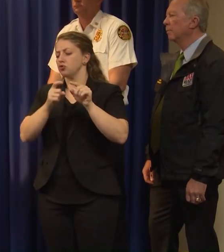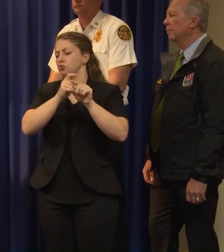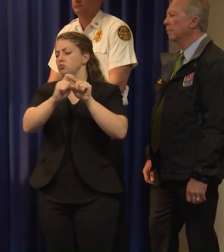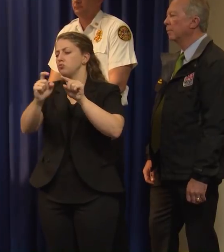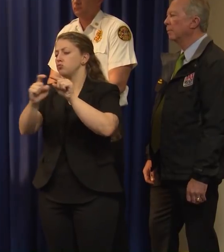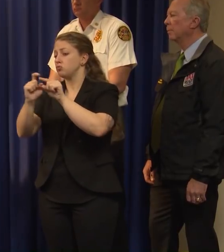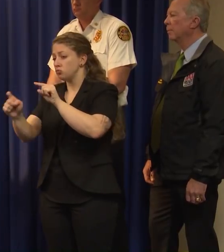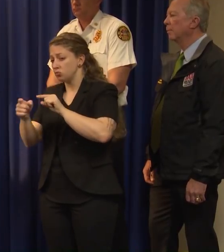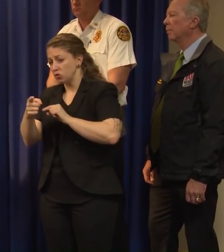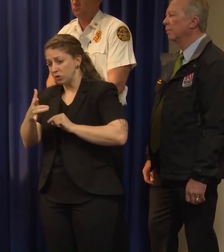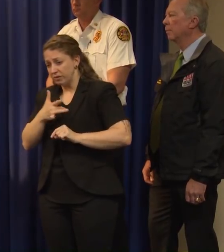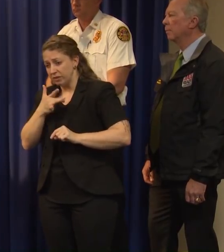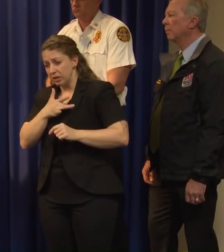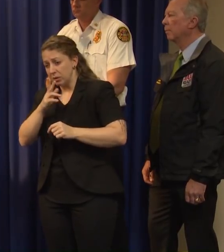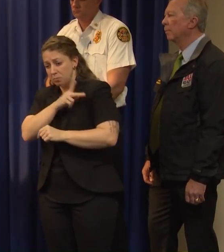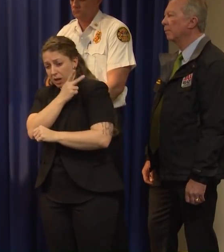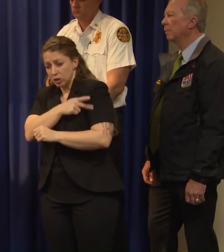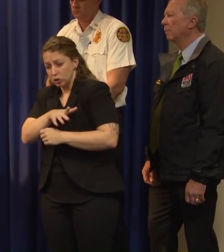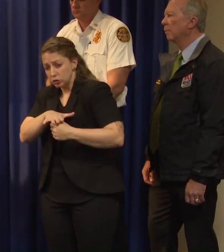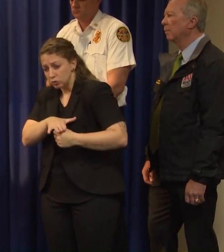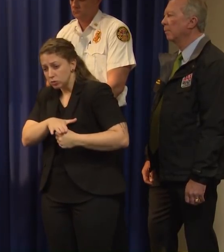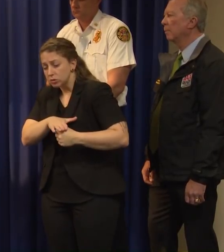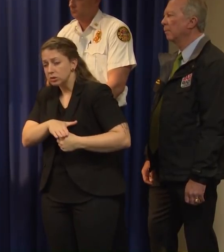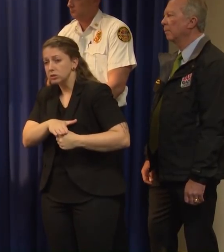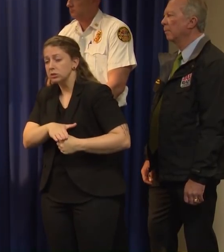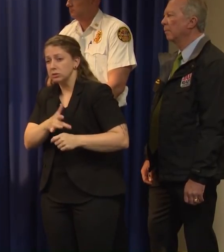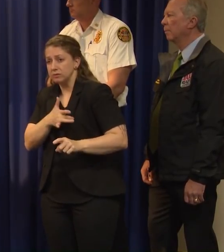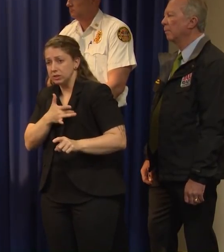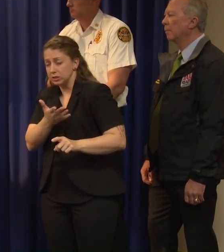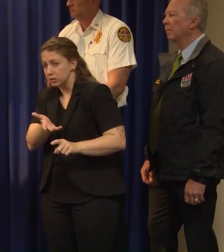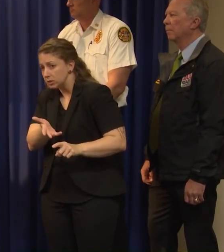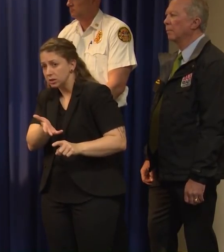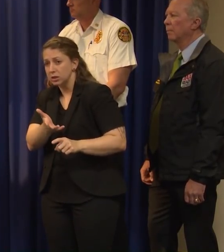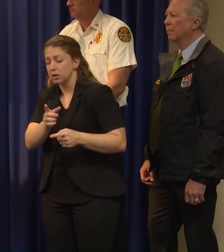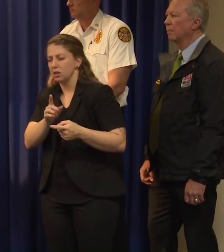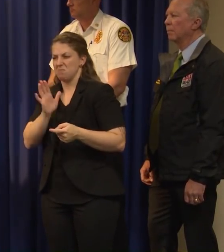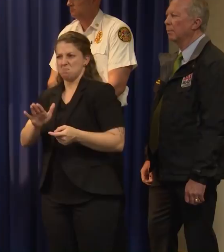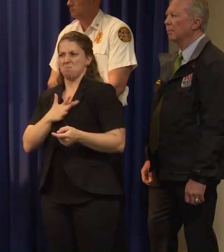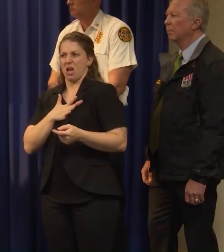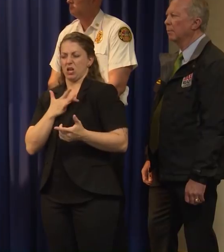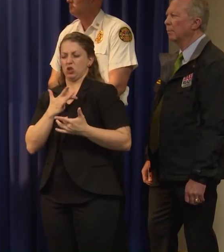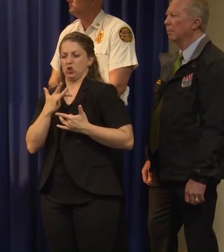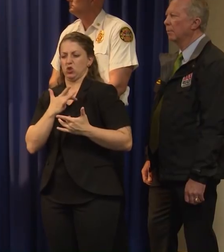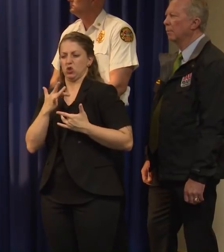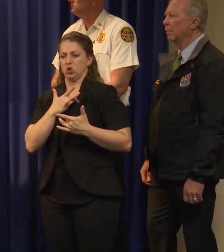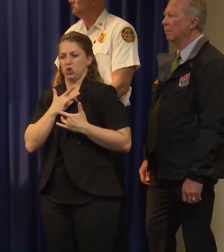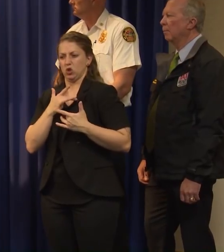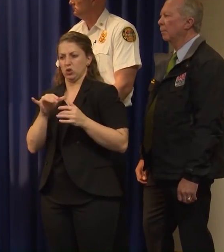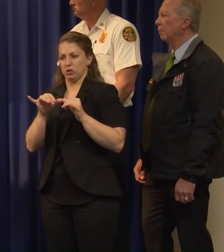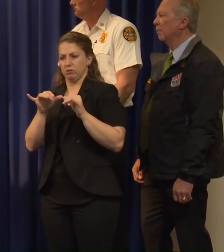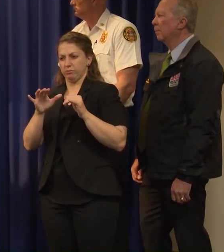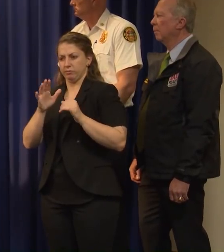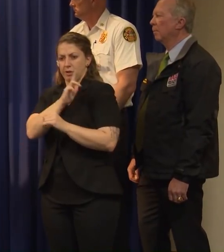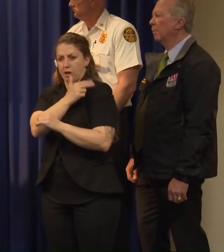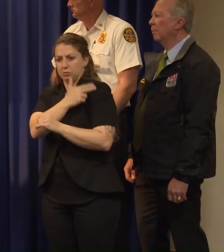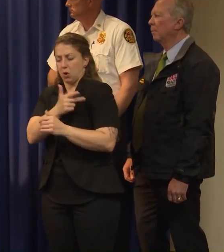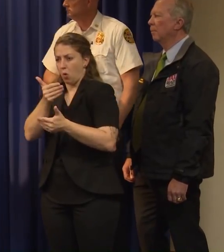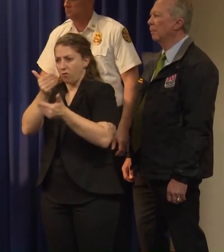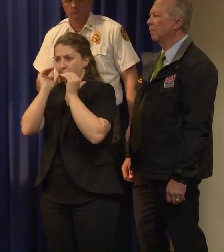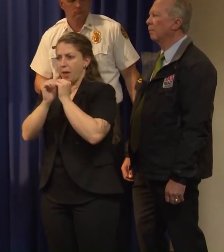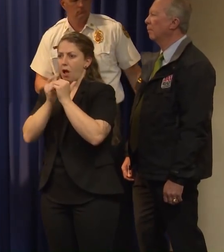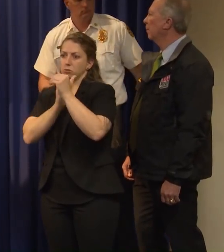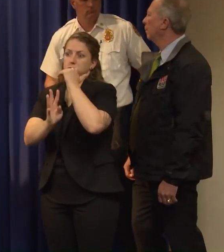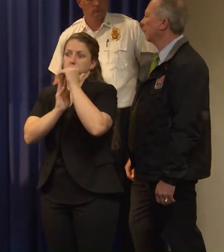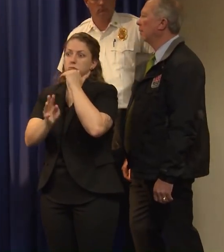patient stress? Uh, that's my first concern. You know, that's where the systems gets overwhelmed. Uh, as of hours ago, I was not made aware of any of